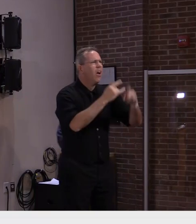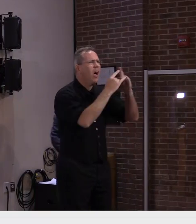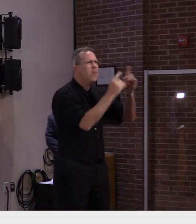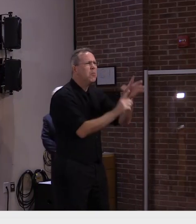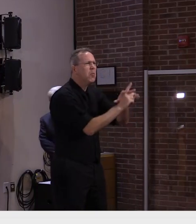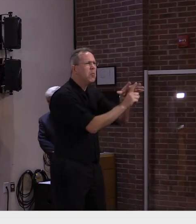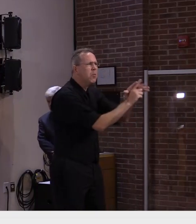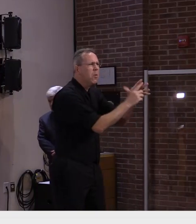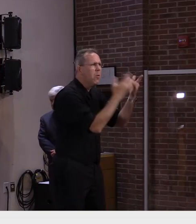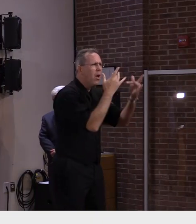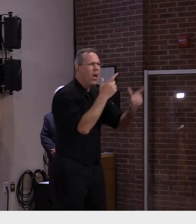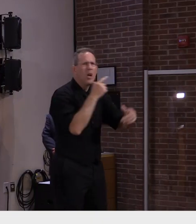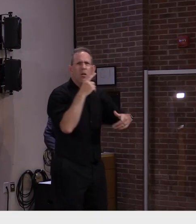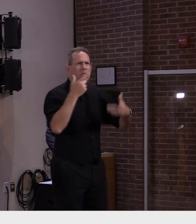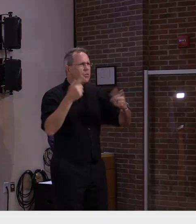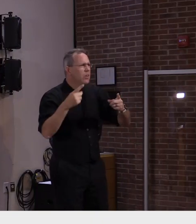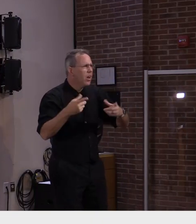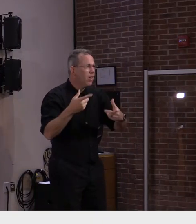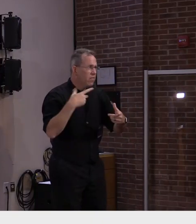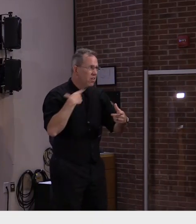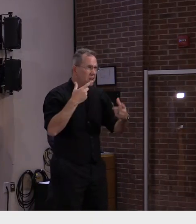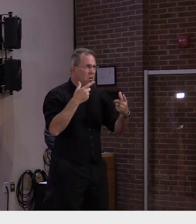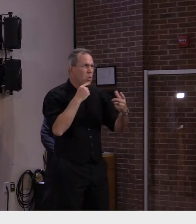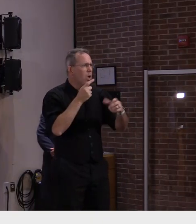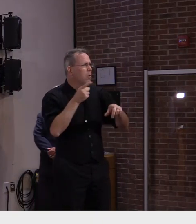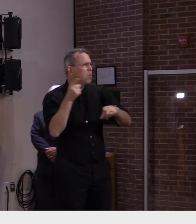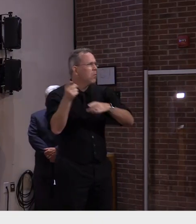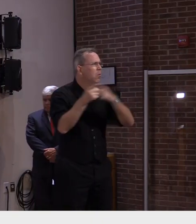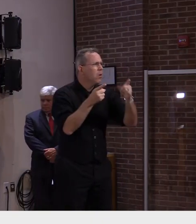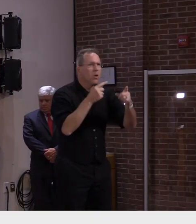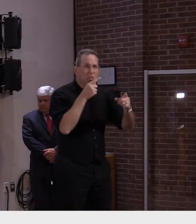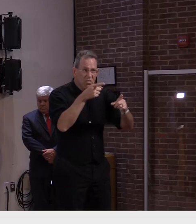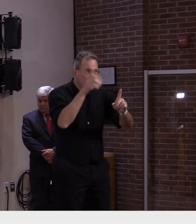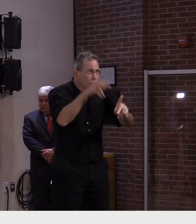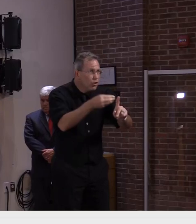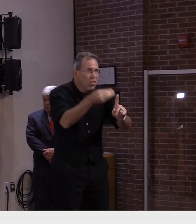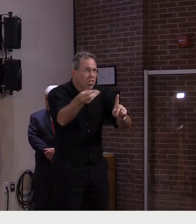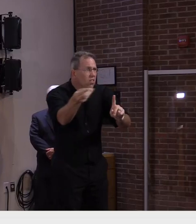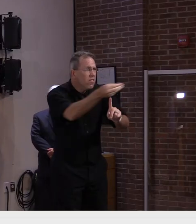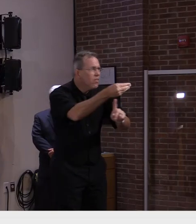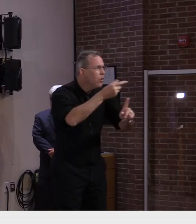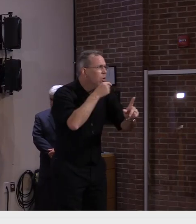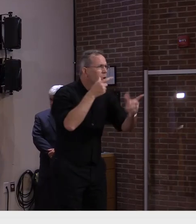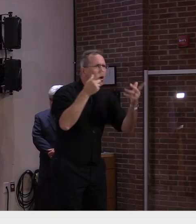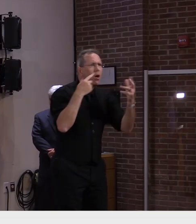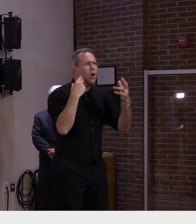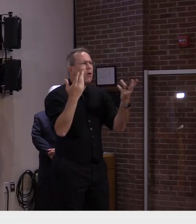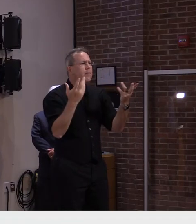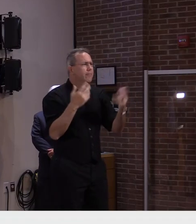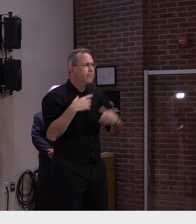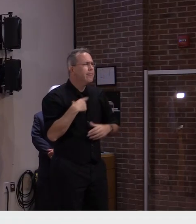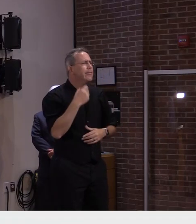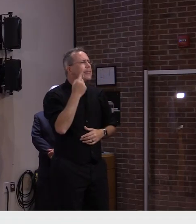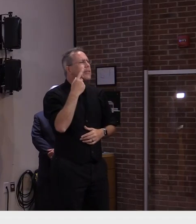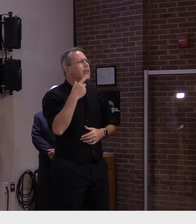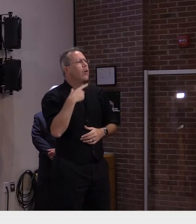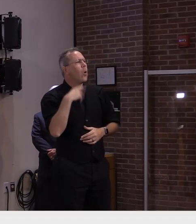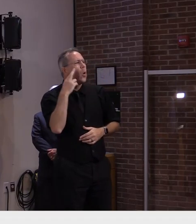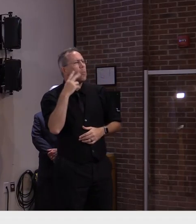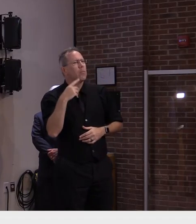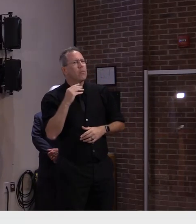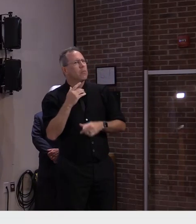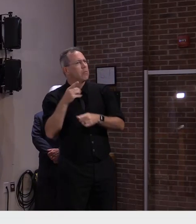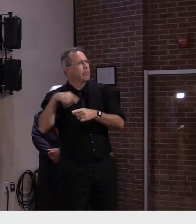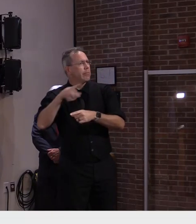could have been exposed, etc. But hopefully they've received the proper advice from the get-go so that they know how their